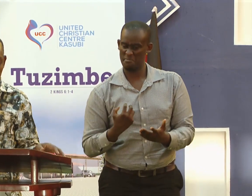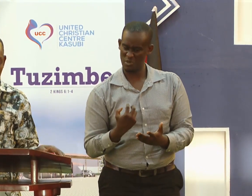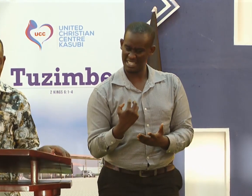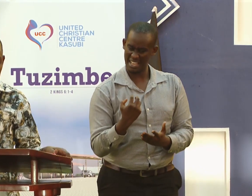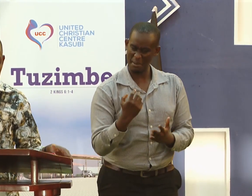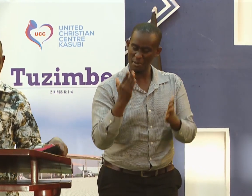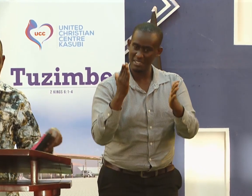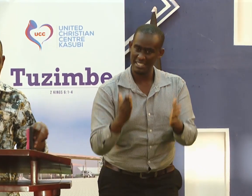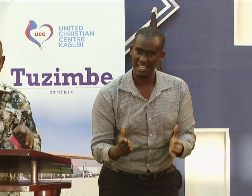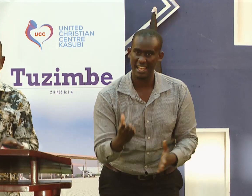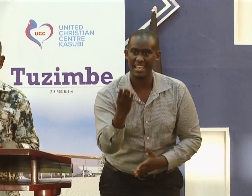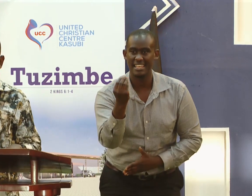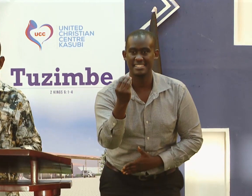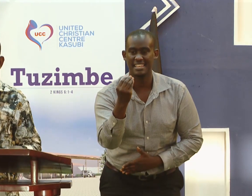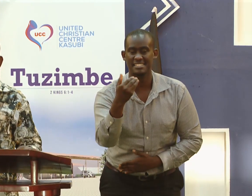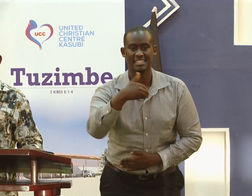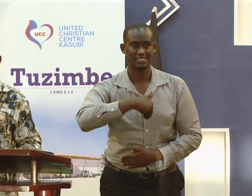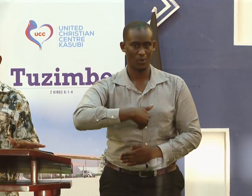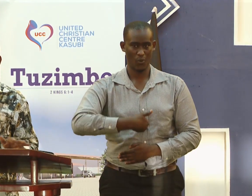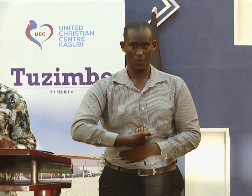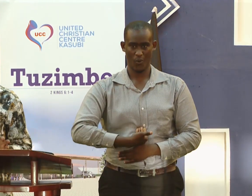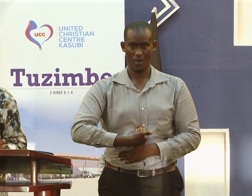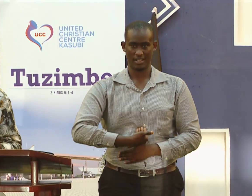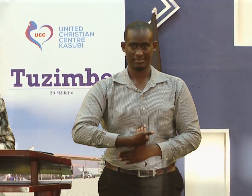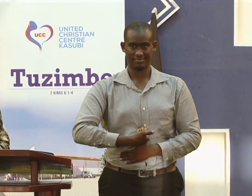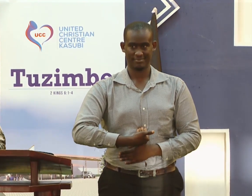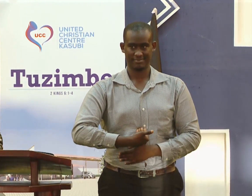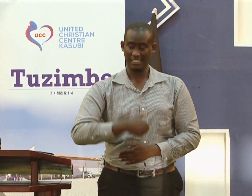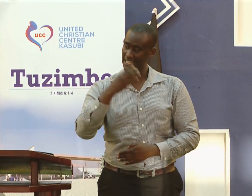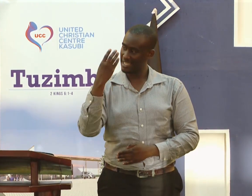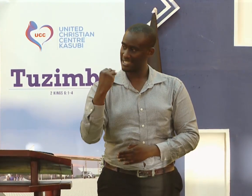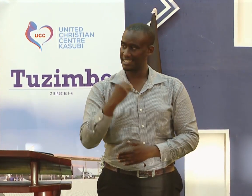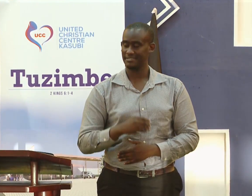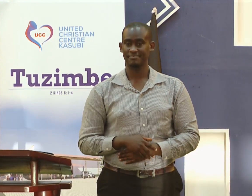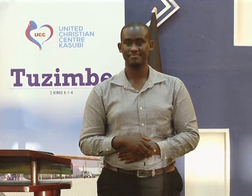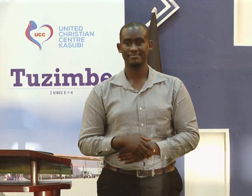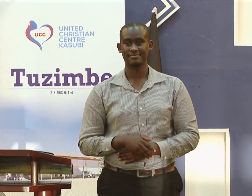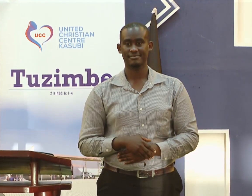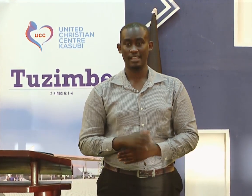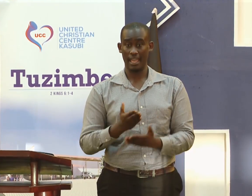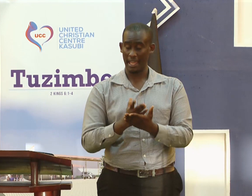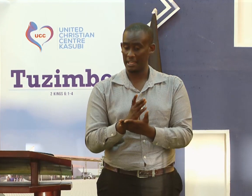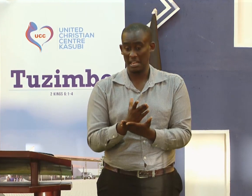For any sojourner, you walk, and you reach a time, and you feel you're tired. And